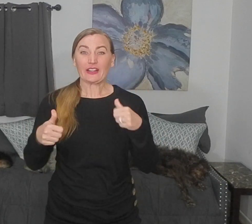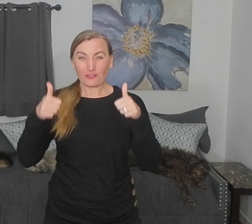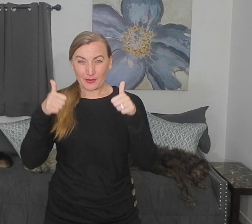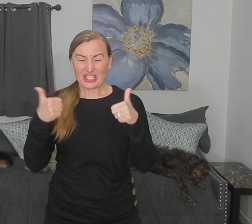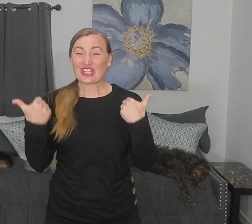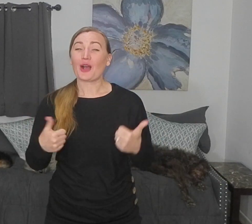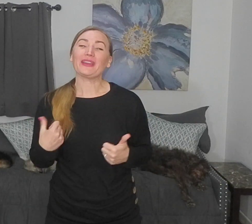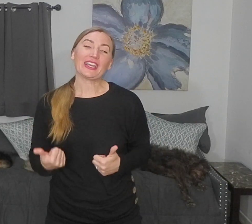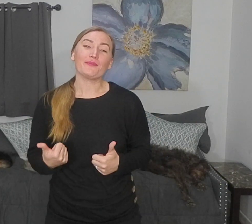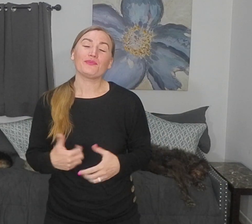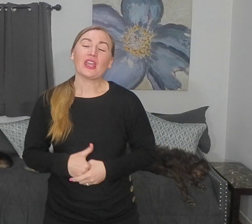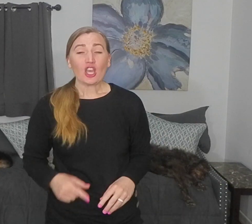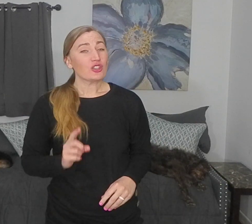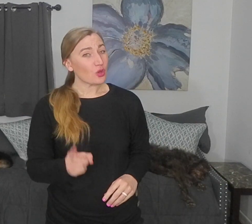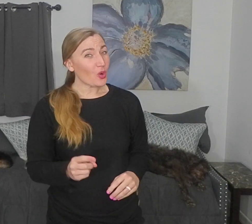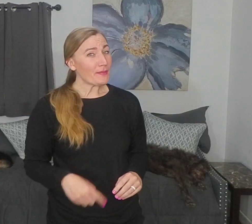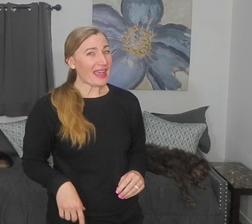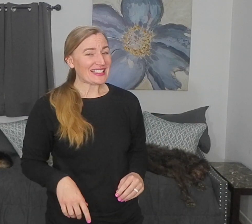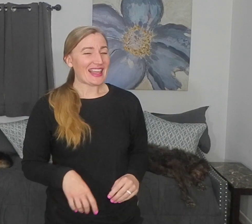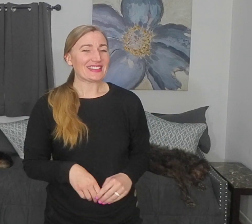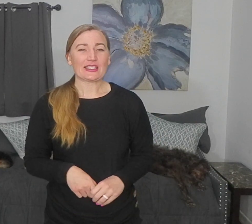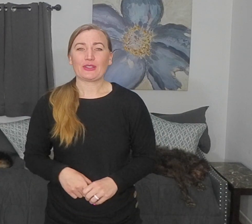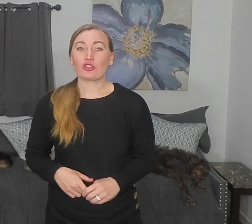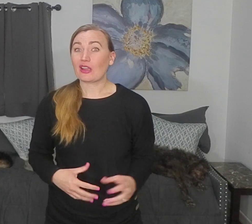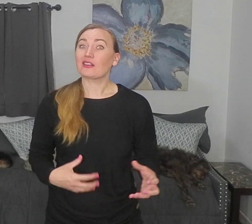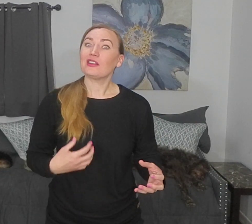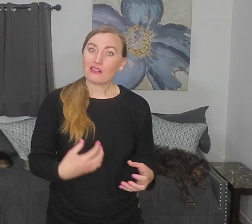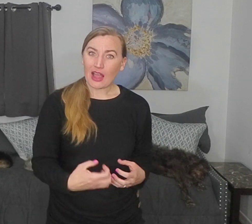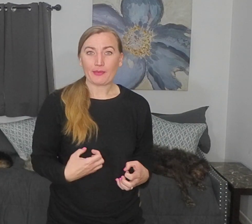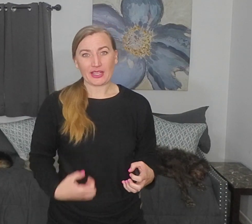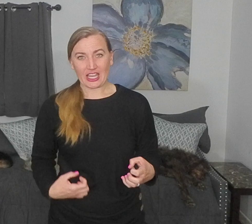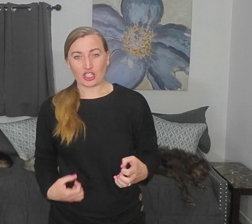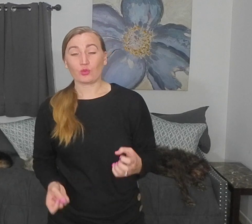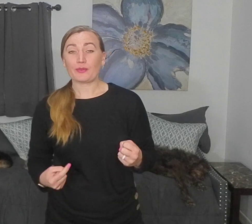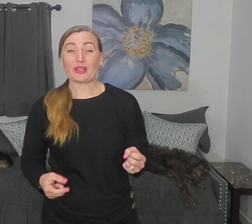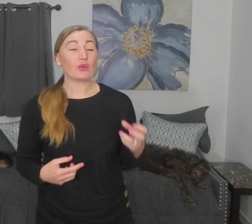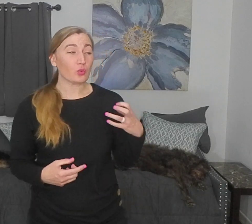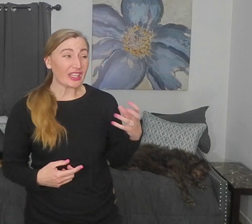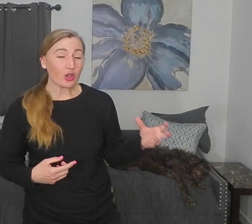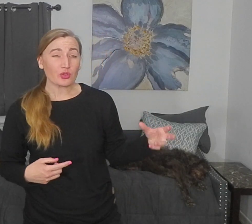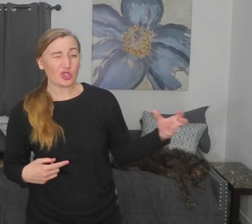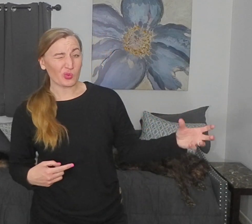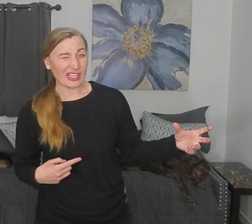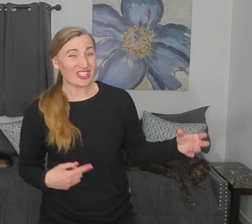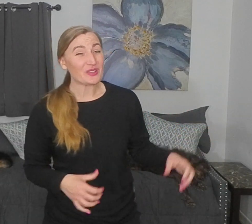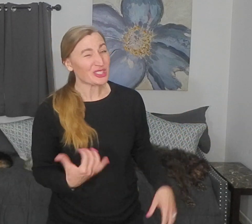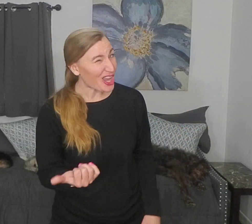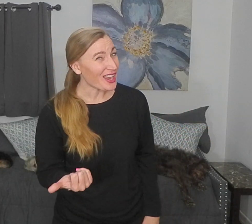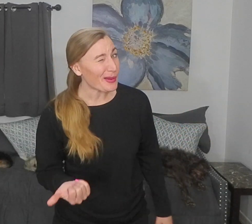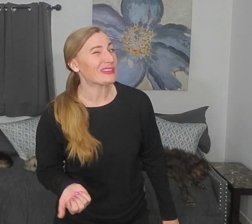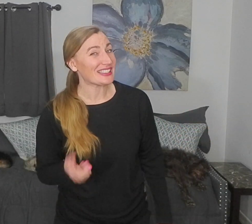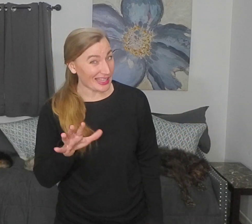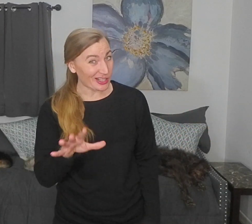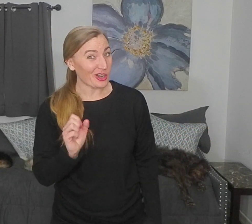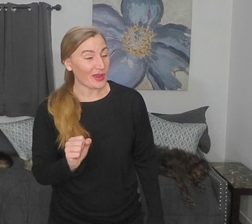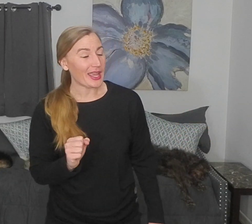information coming in. So going back to that dysmetria clinical application would be when we go to reach, and we'll talk about this later, okay?